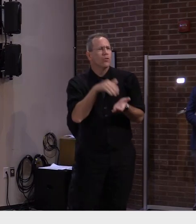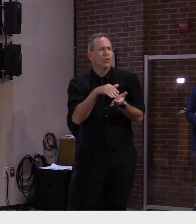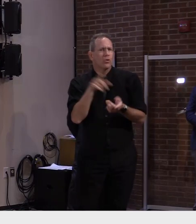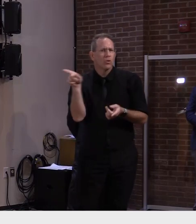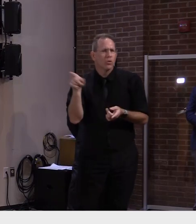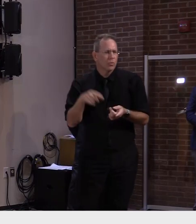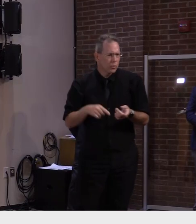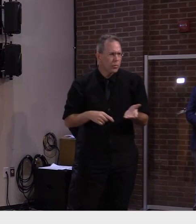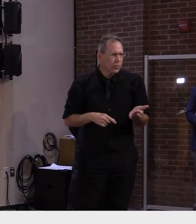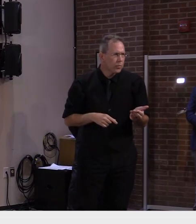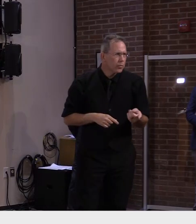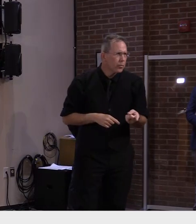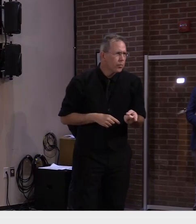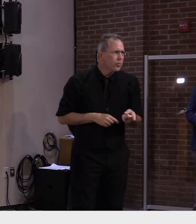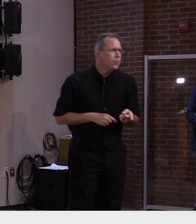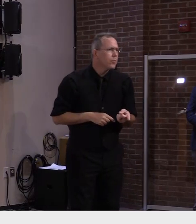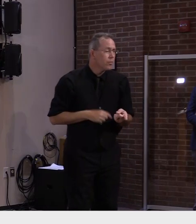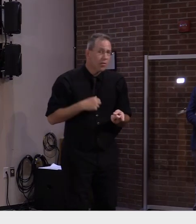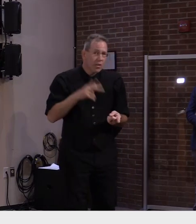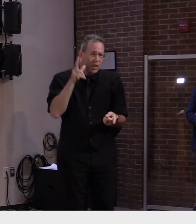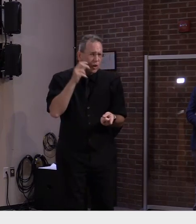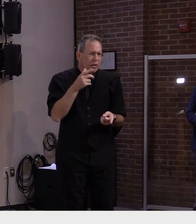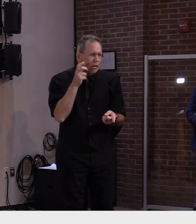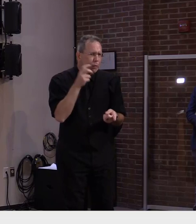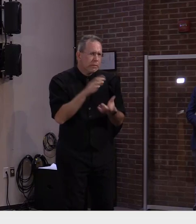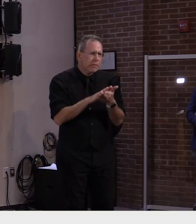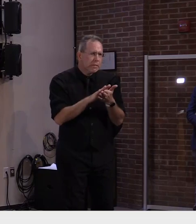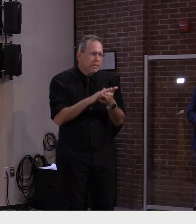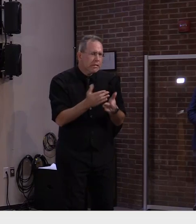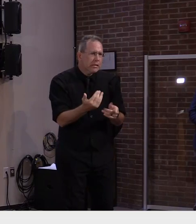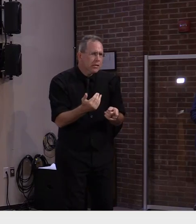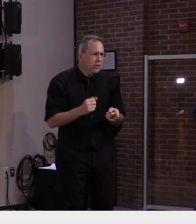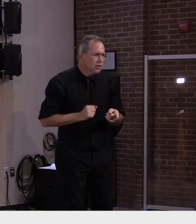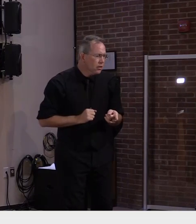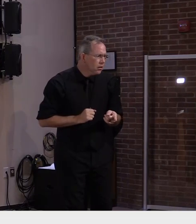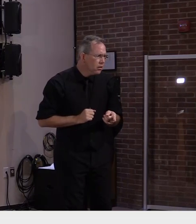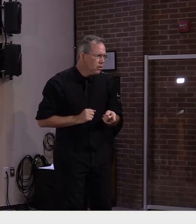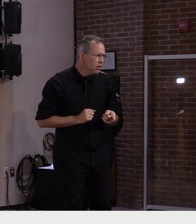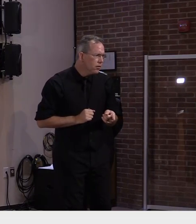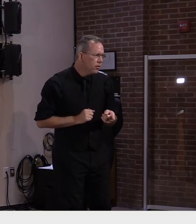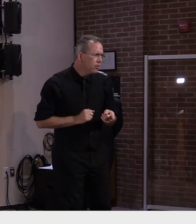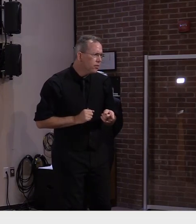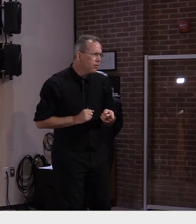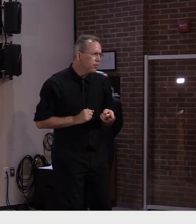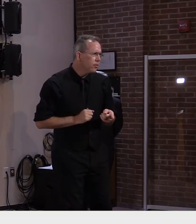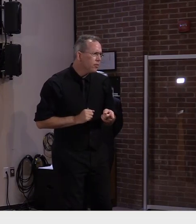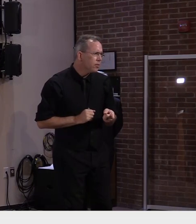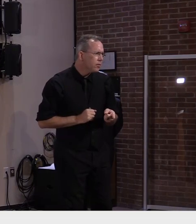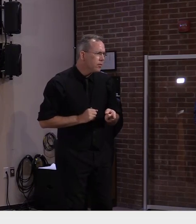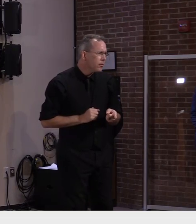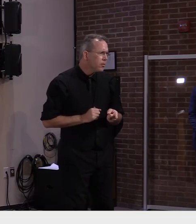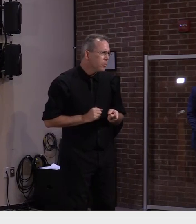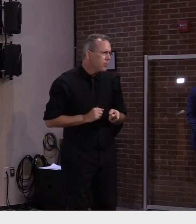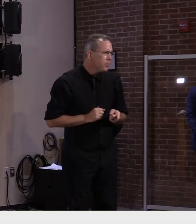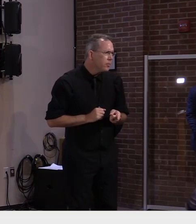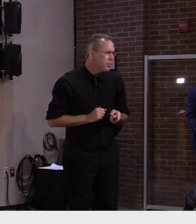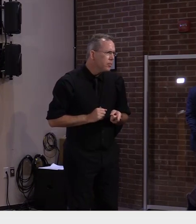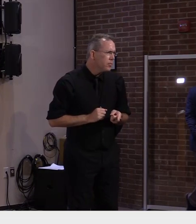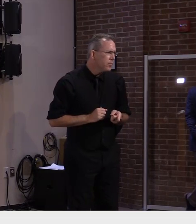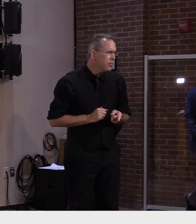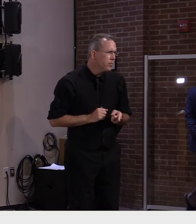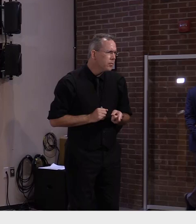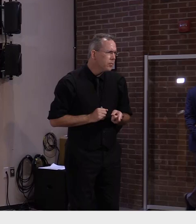Can you hear me? We can. Go ahead, Ham. I'd like to ask Dr. Levine, as much as he is able to